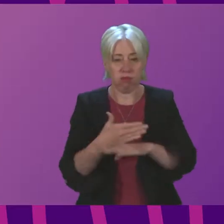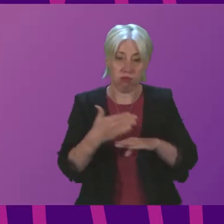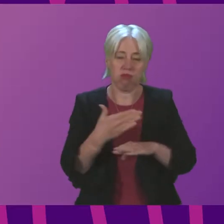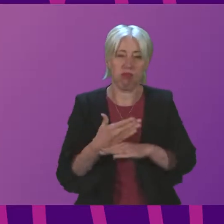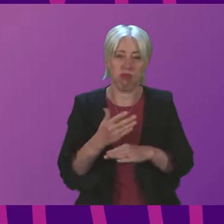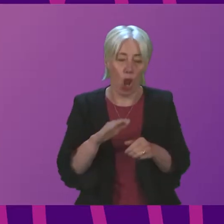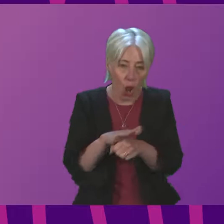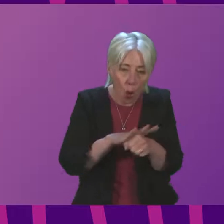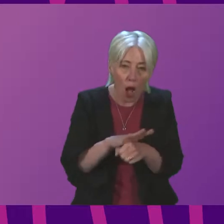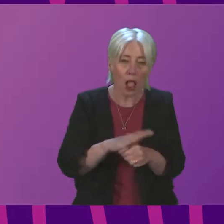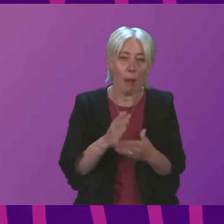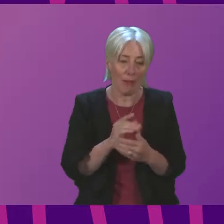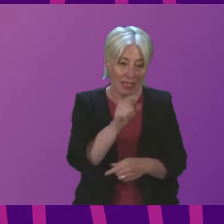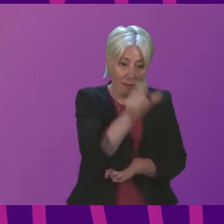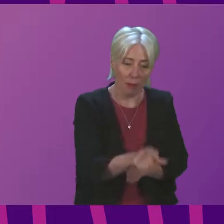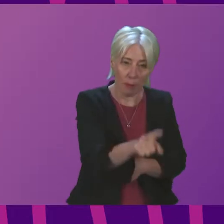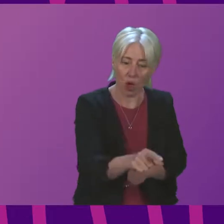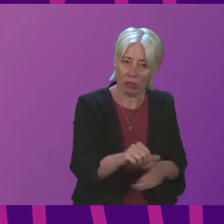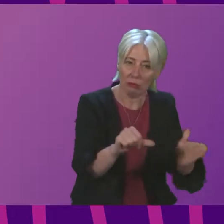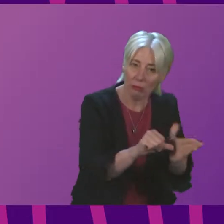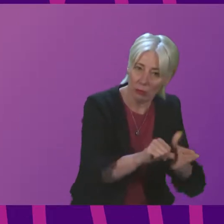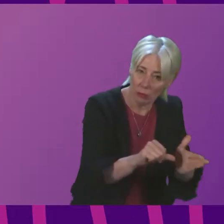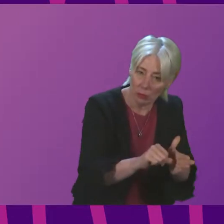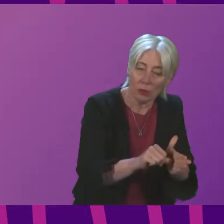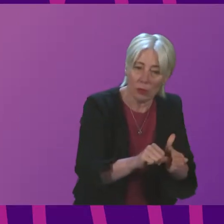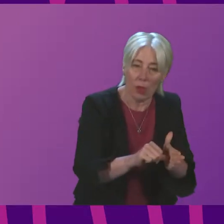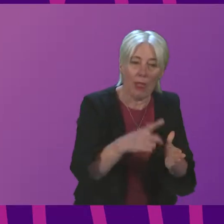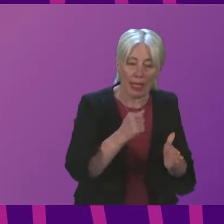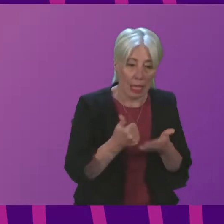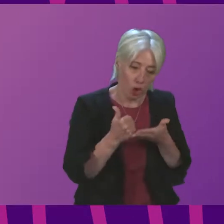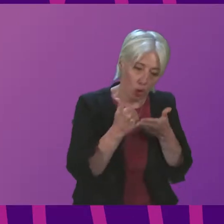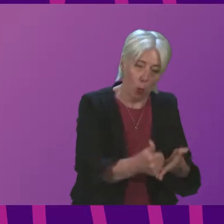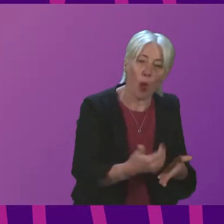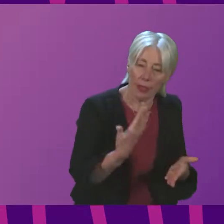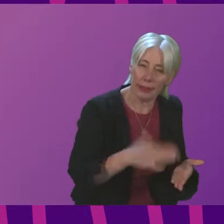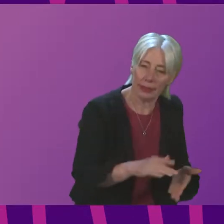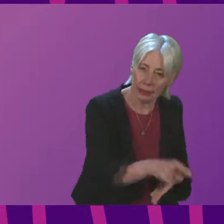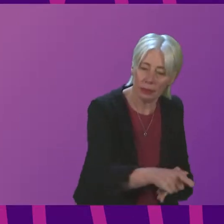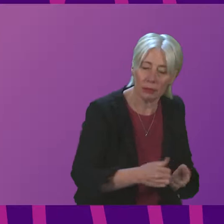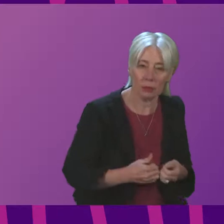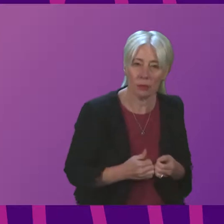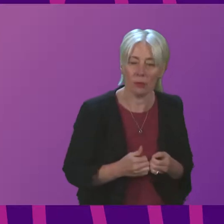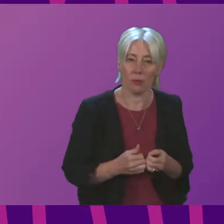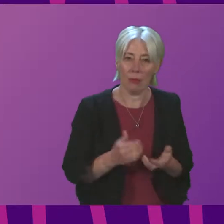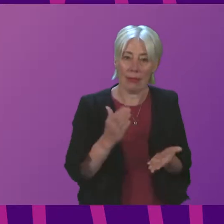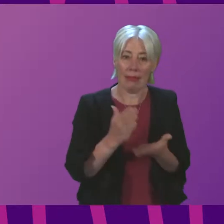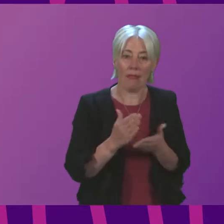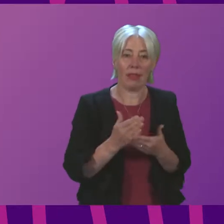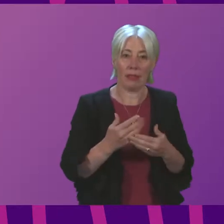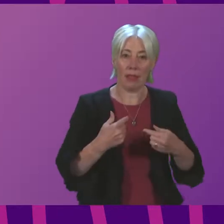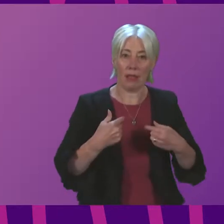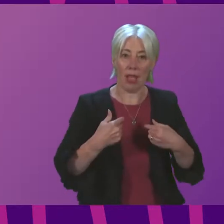individuals facing difficulties are able to receive the support that they require. and certainly in our